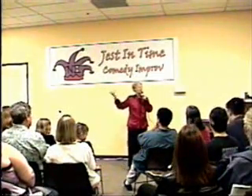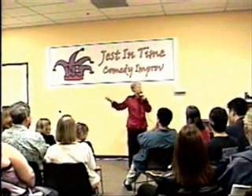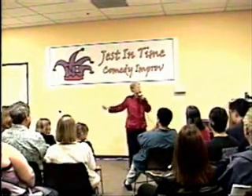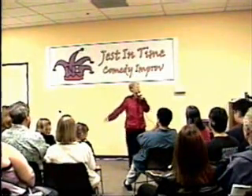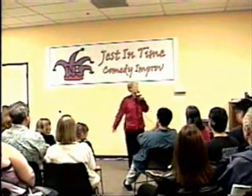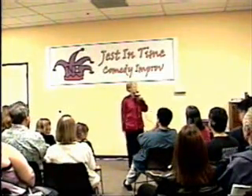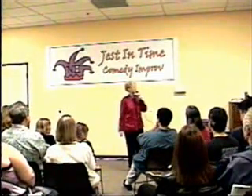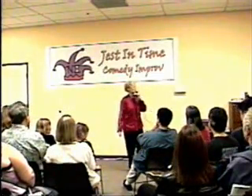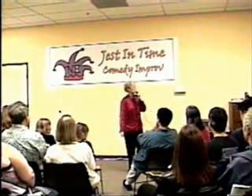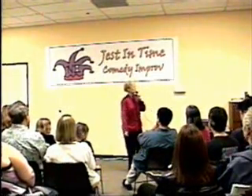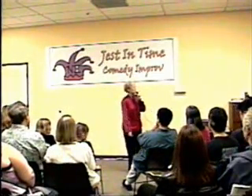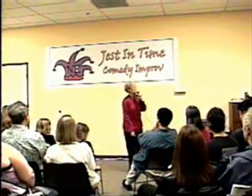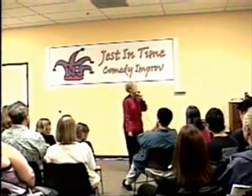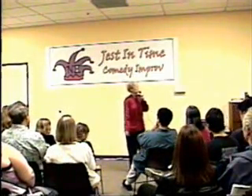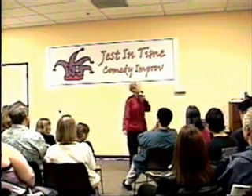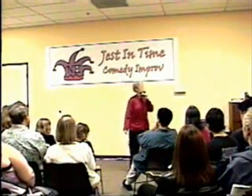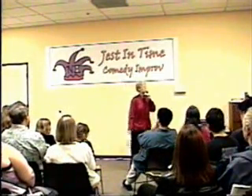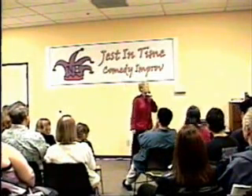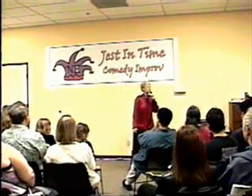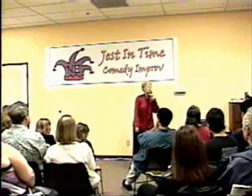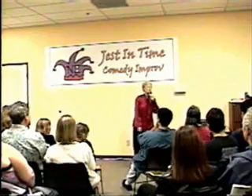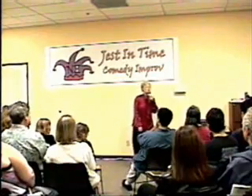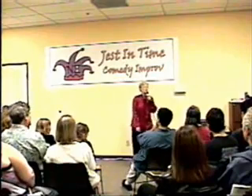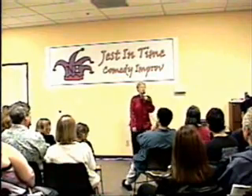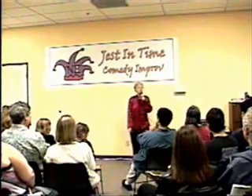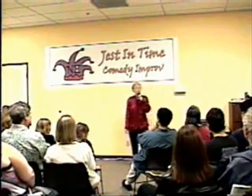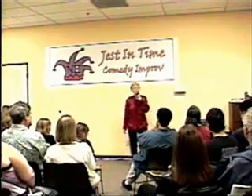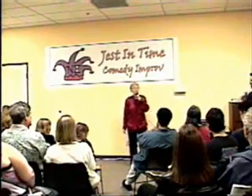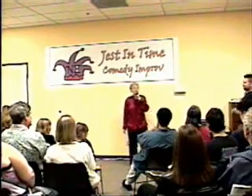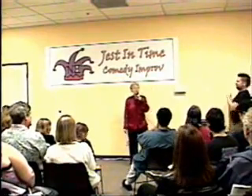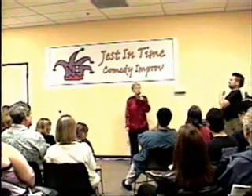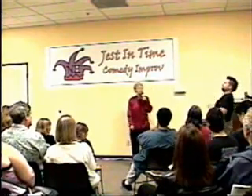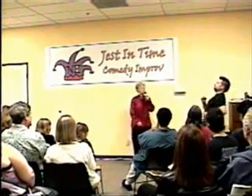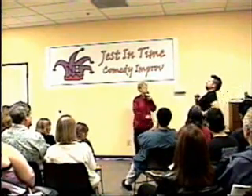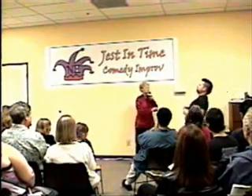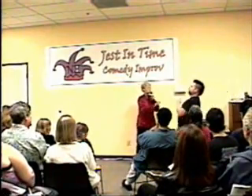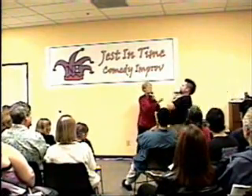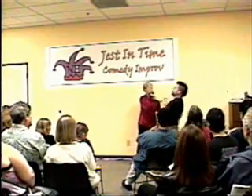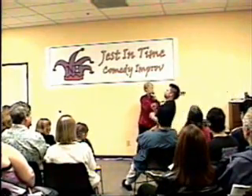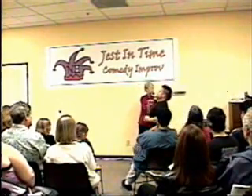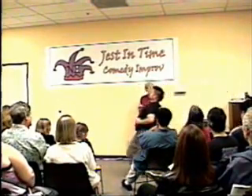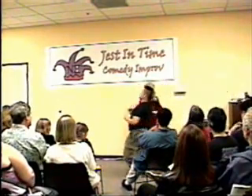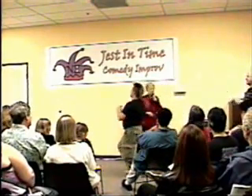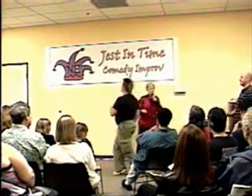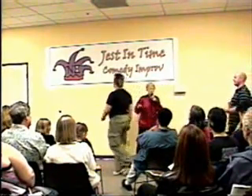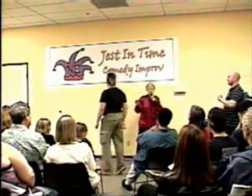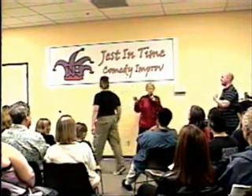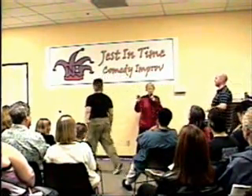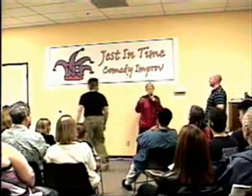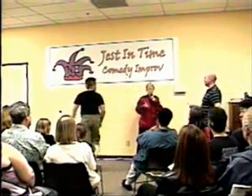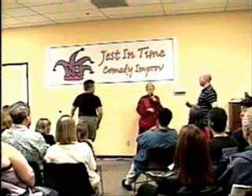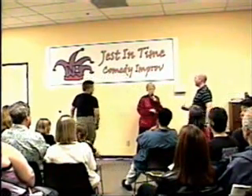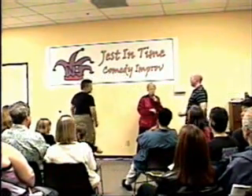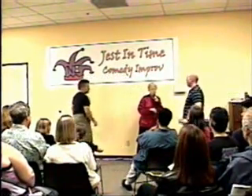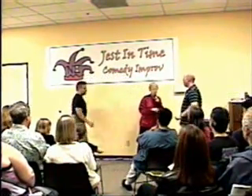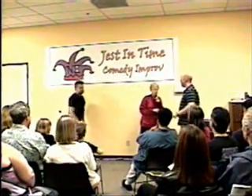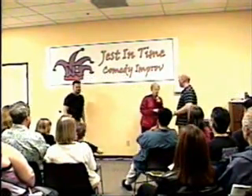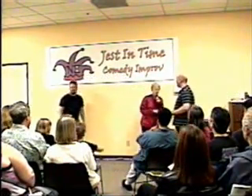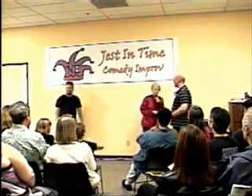airplanes. Okay, we got two guys. They're doing model airplanes extra credit if you get gambling and fish scaling in